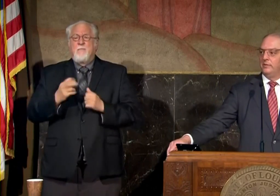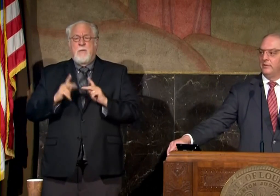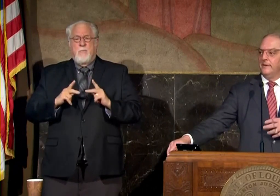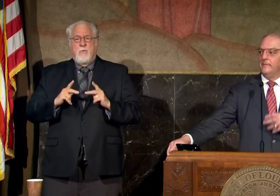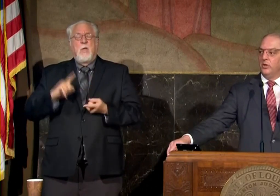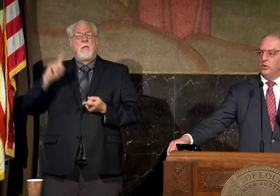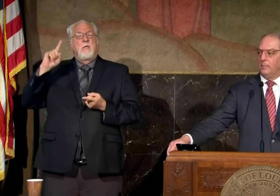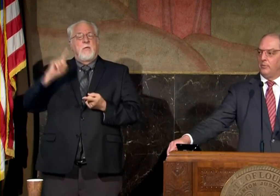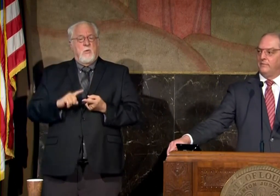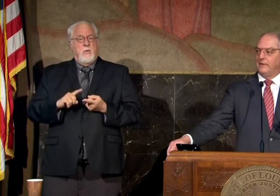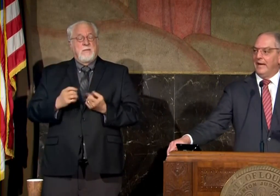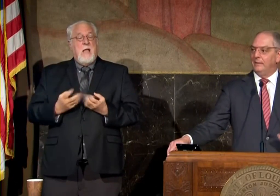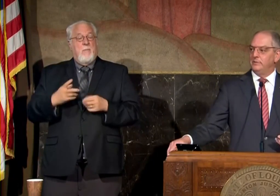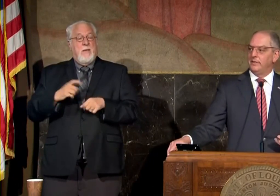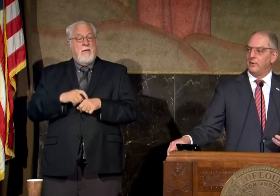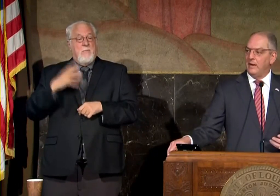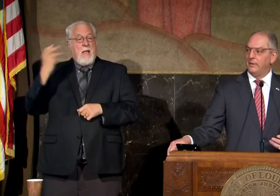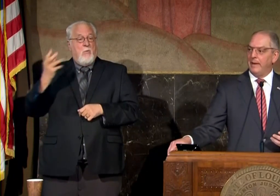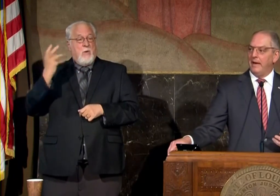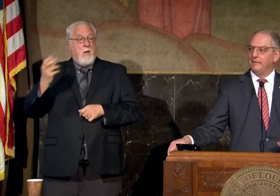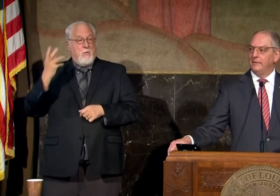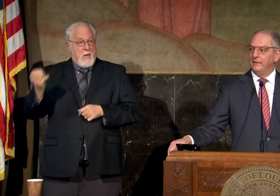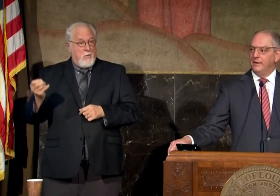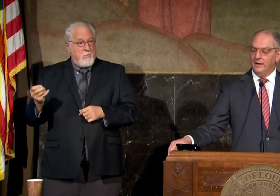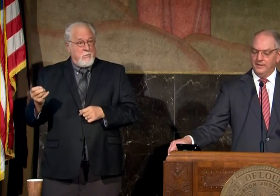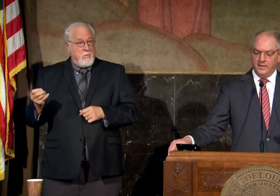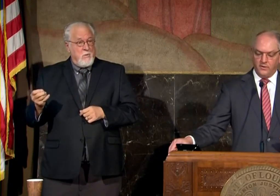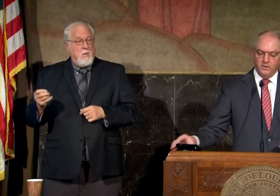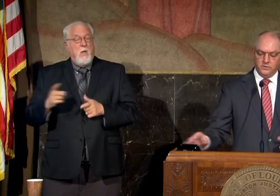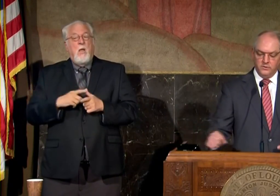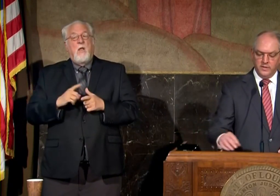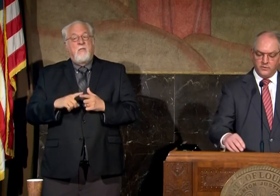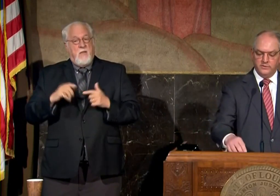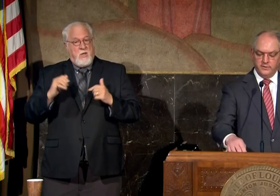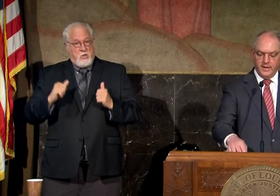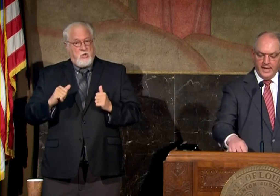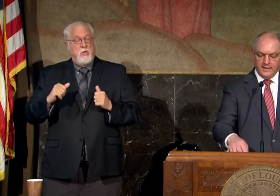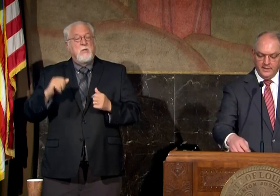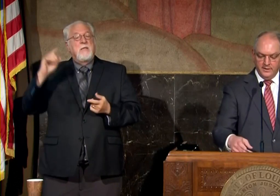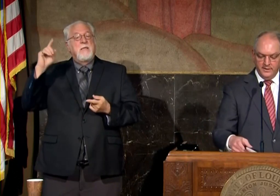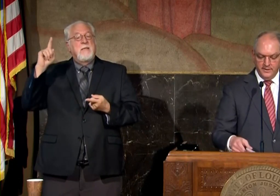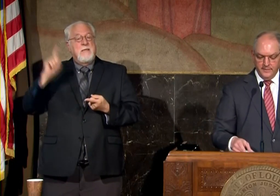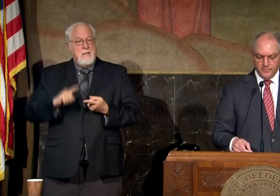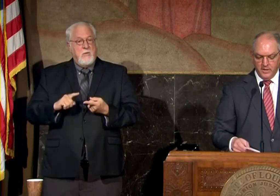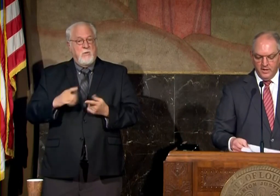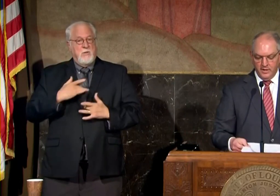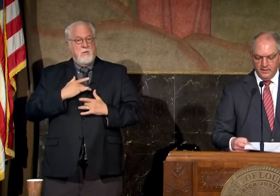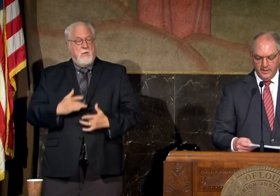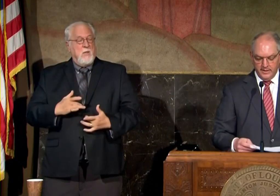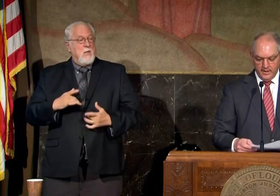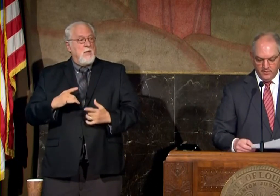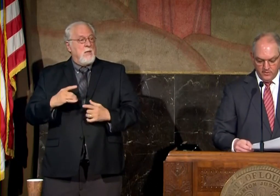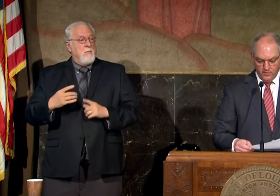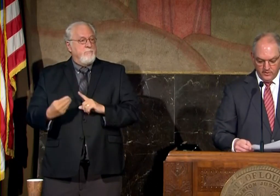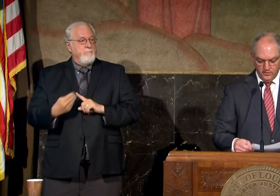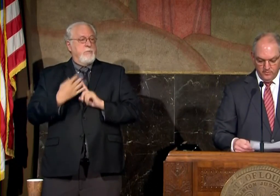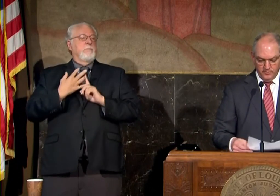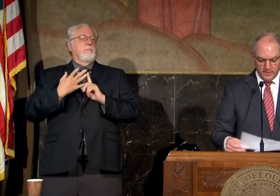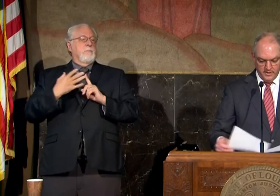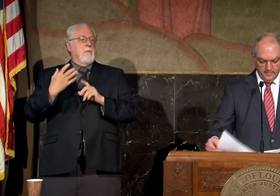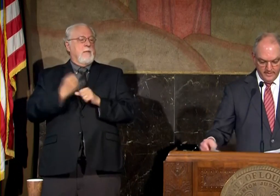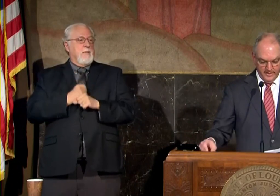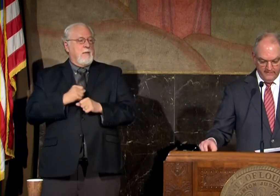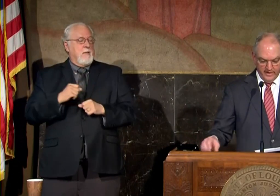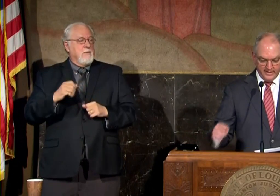decrease the number of times that they're out and about uh then they're also decreasing the likelihood uh that they are going to